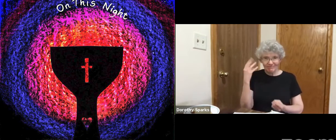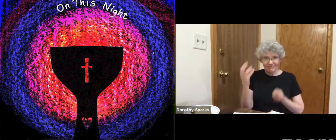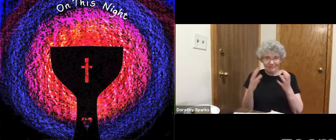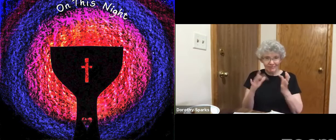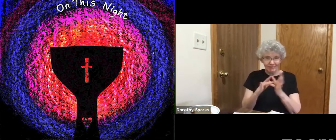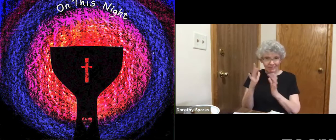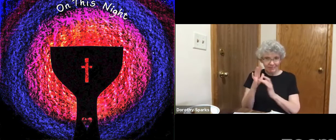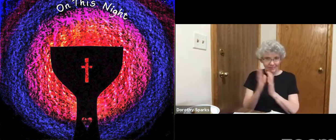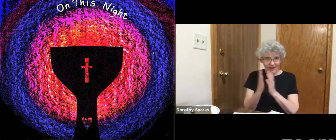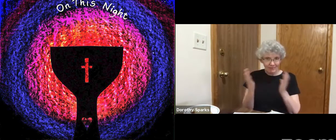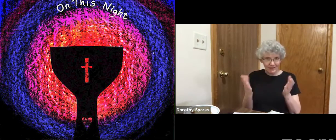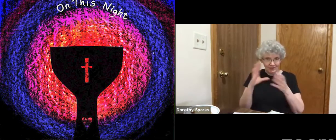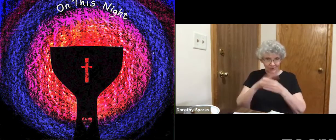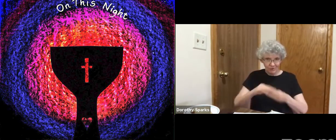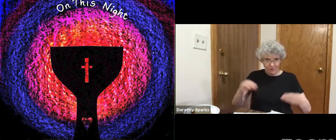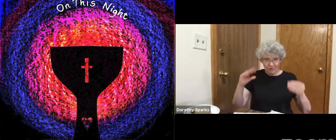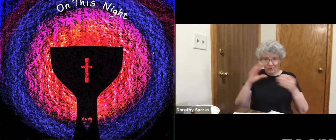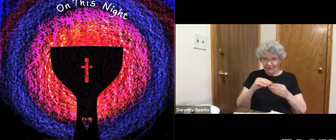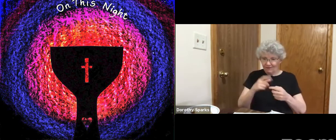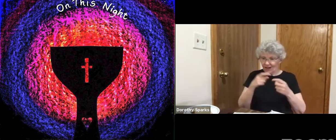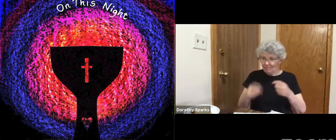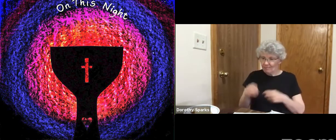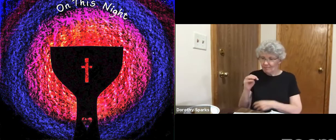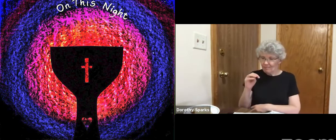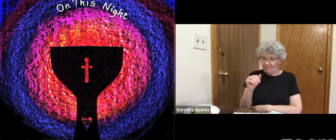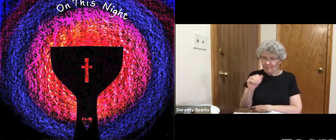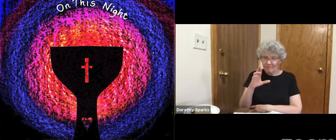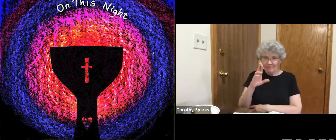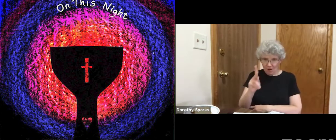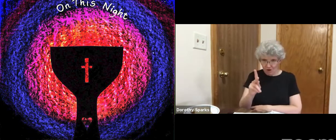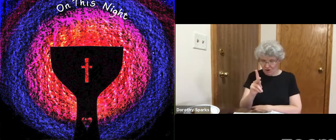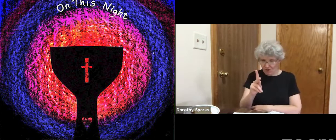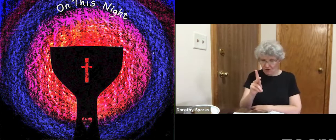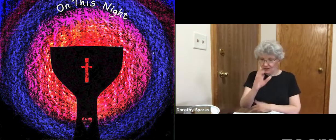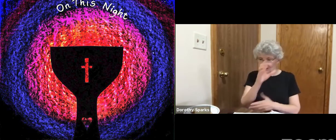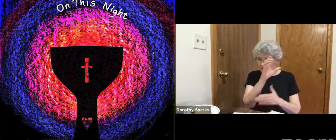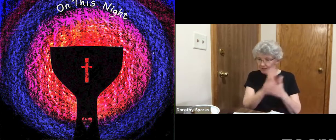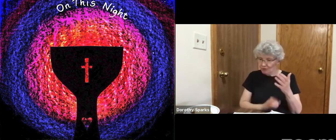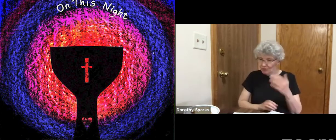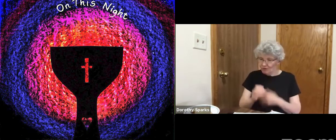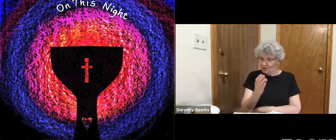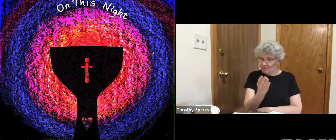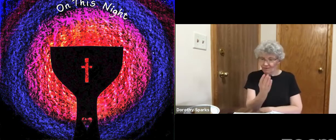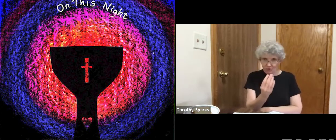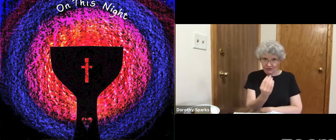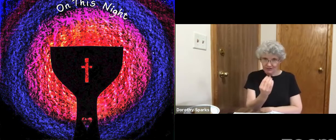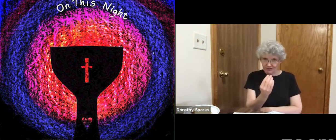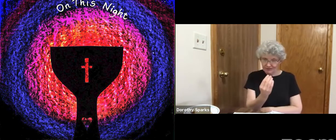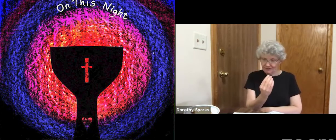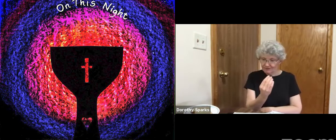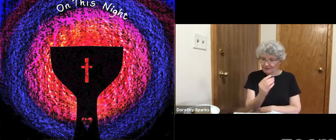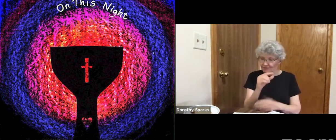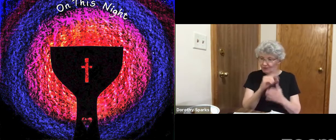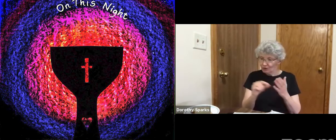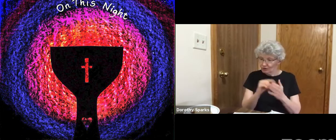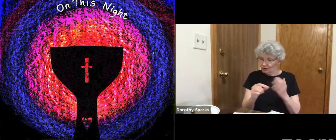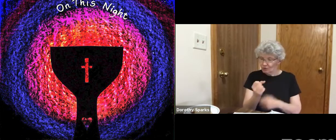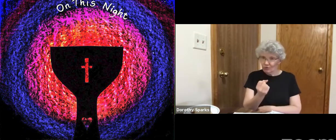The Gospel lesson this evening begins with the Gospel of Mark, chapter 14, verses